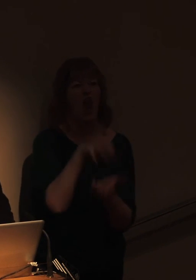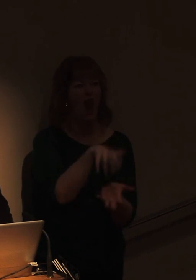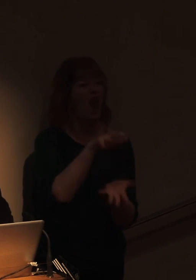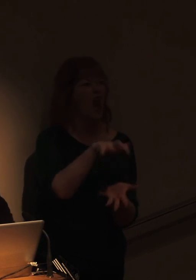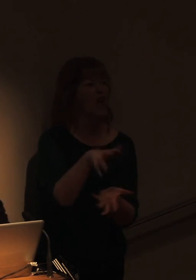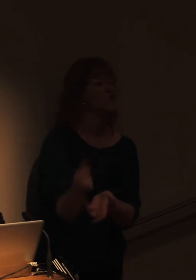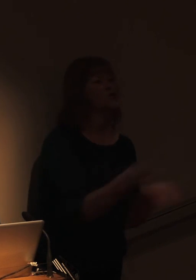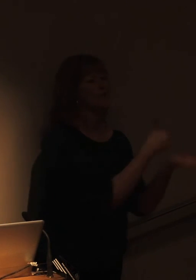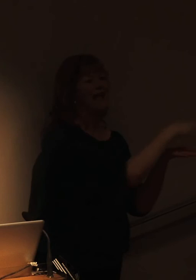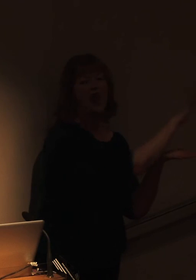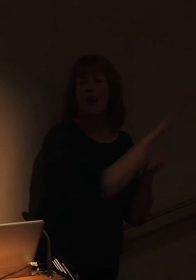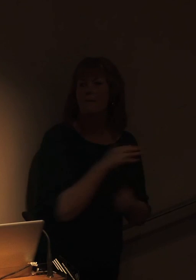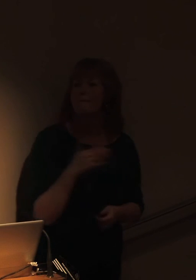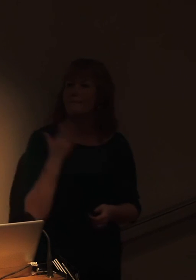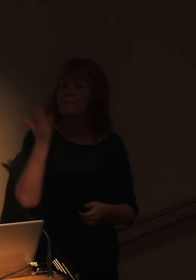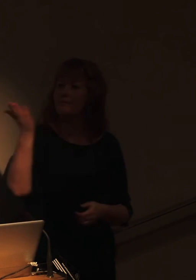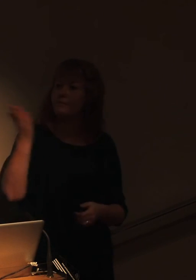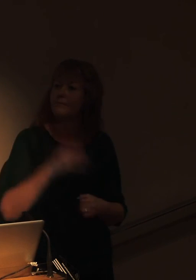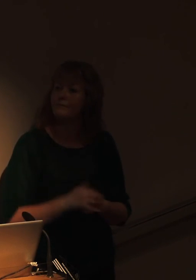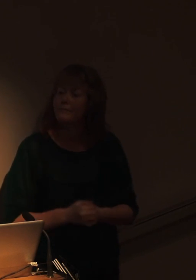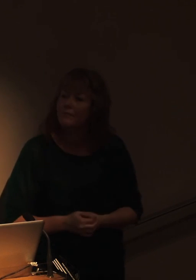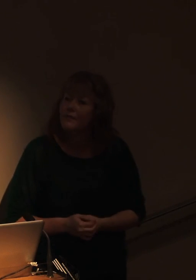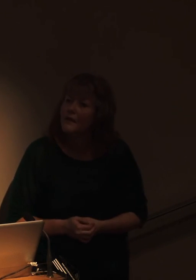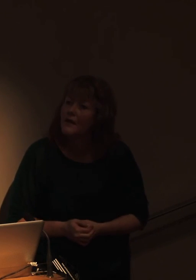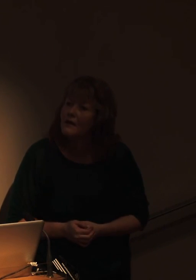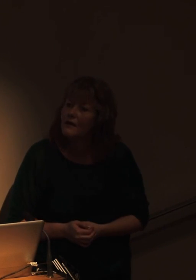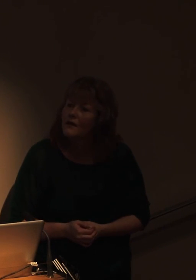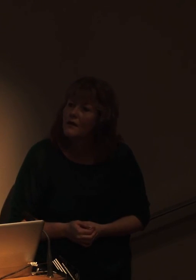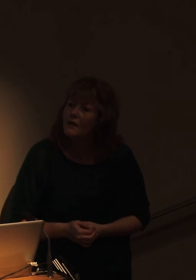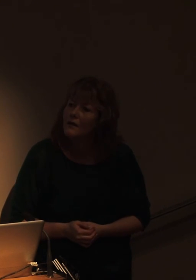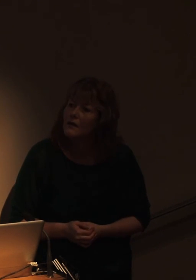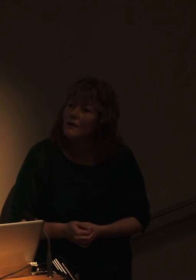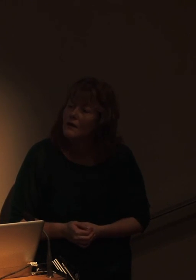Yep? How do you guys keep safe when guys are filming sharks?